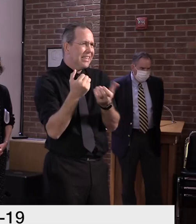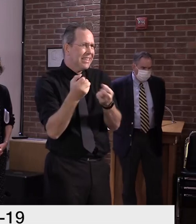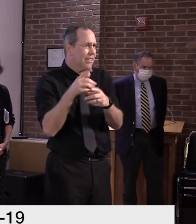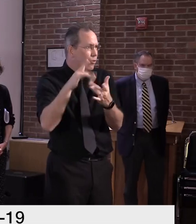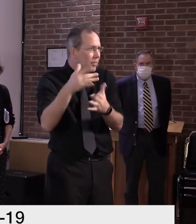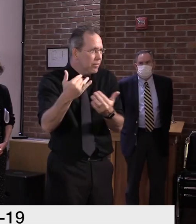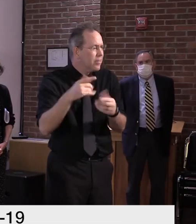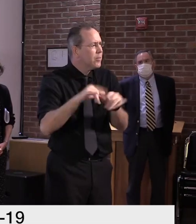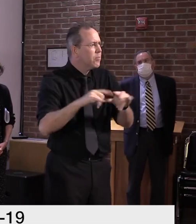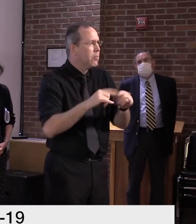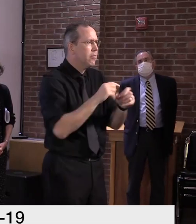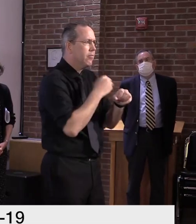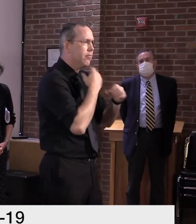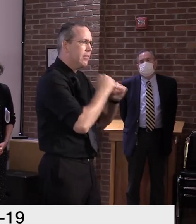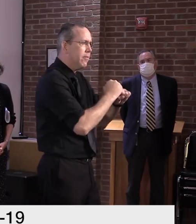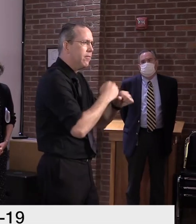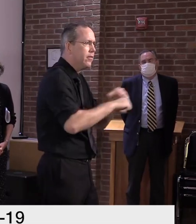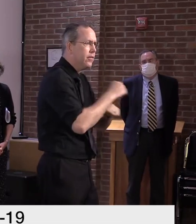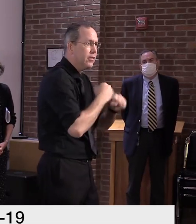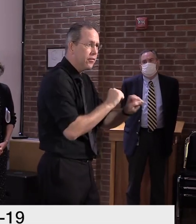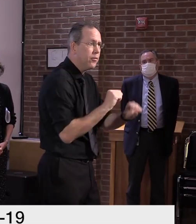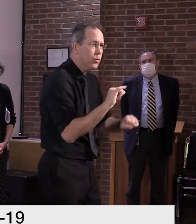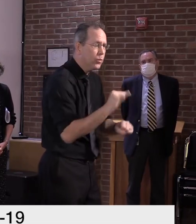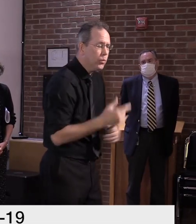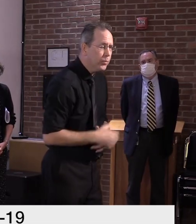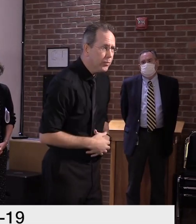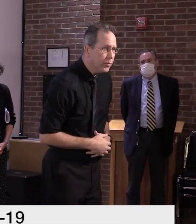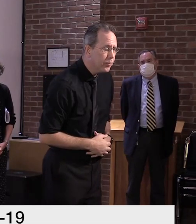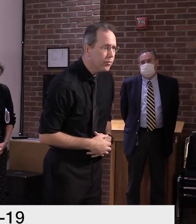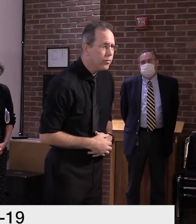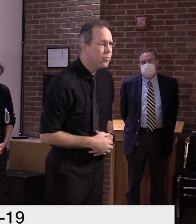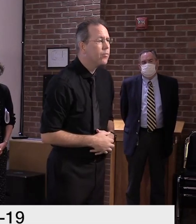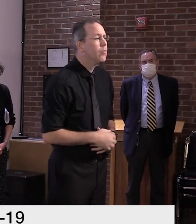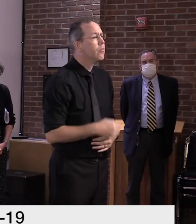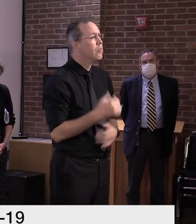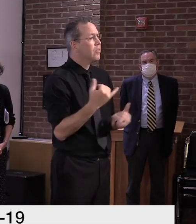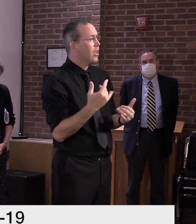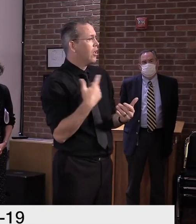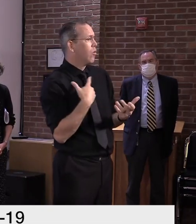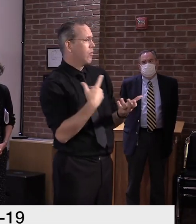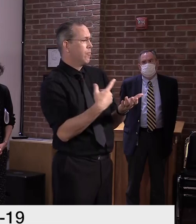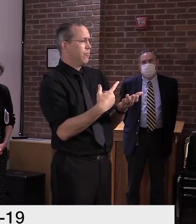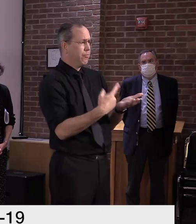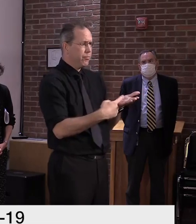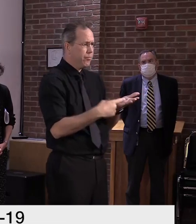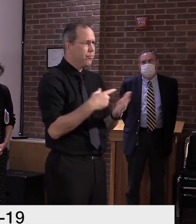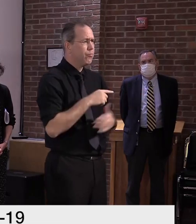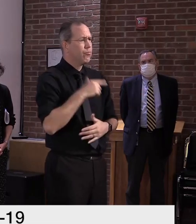So with that, I would now like to turn the program back over to Governor Scott.